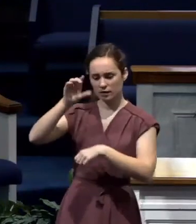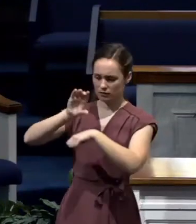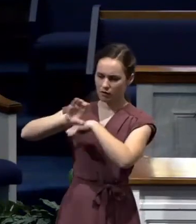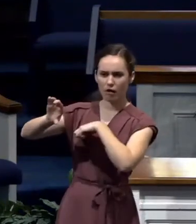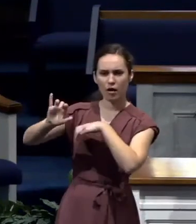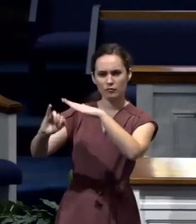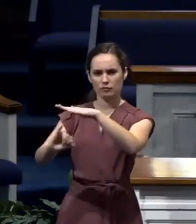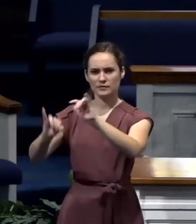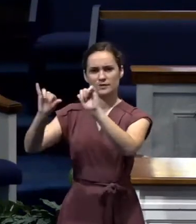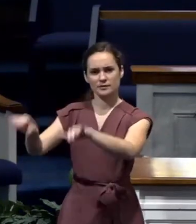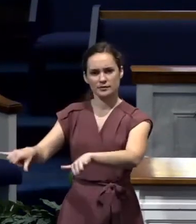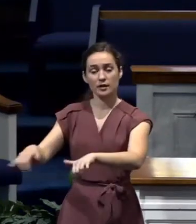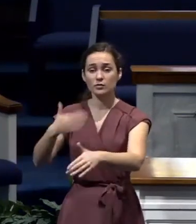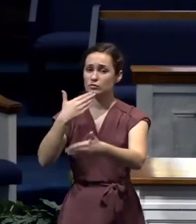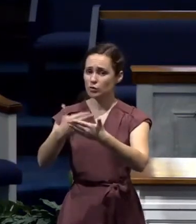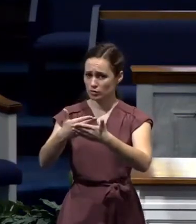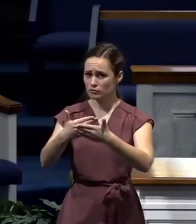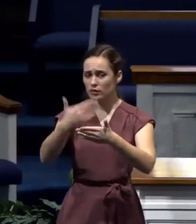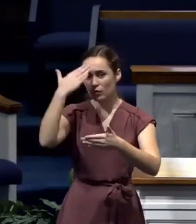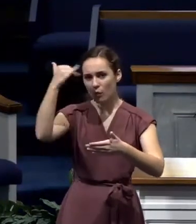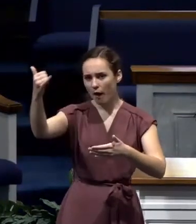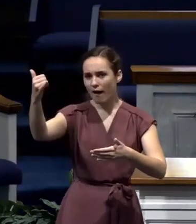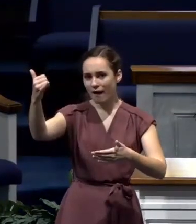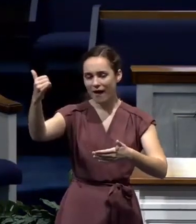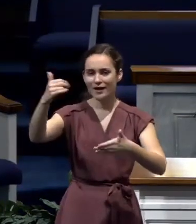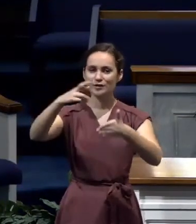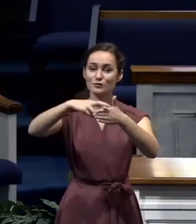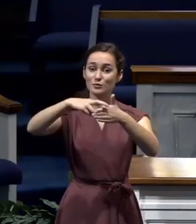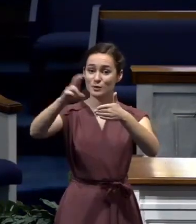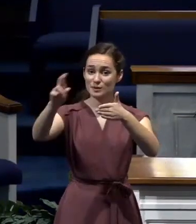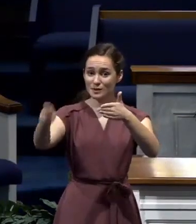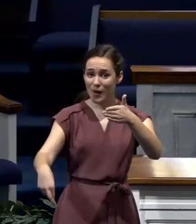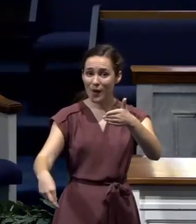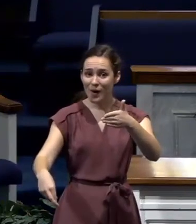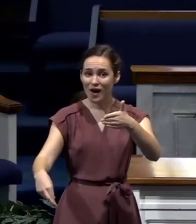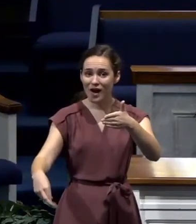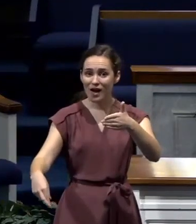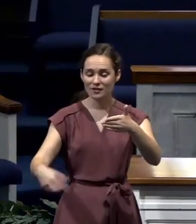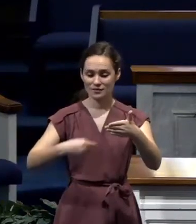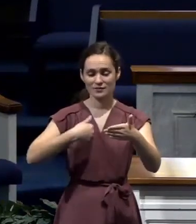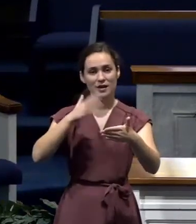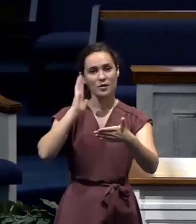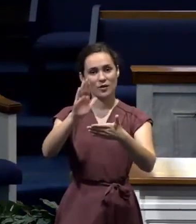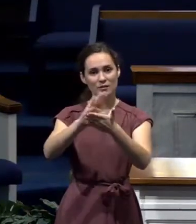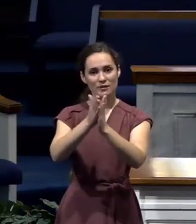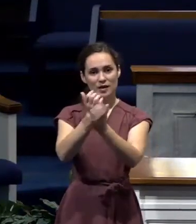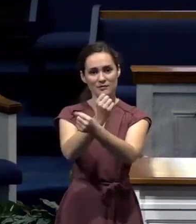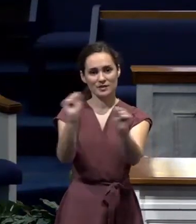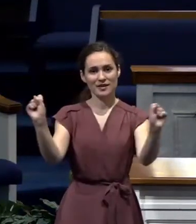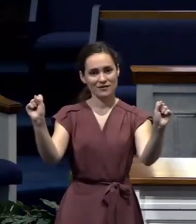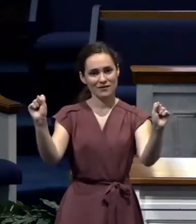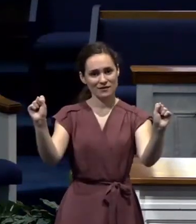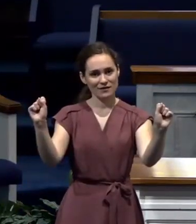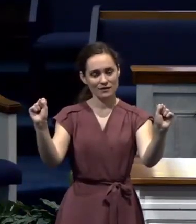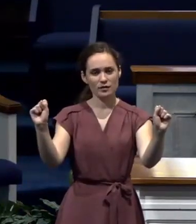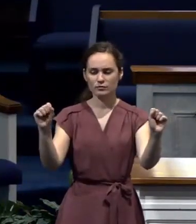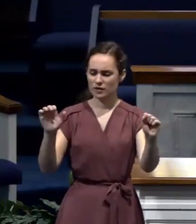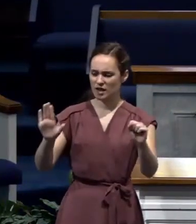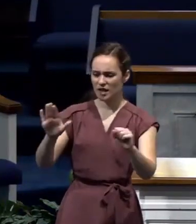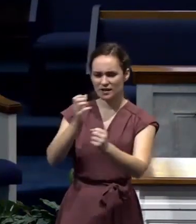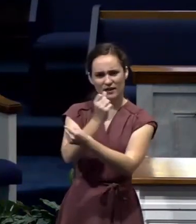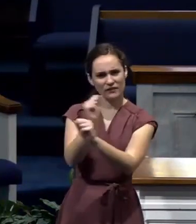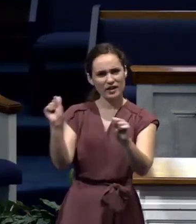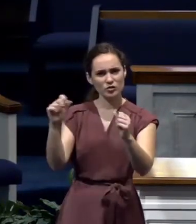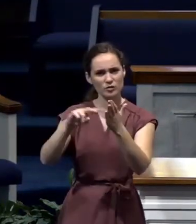good. You know why? Because this is going to result in my salvation. Now, what salvation was he talking about there?